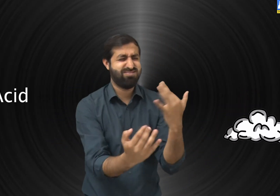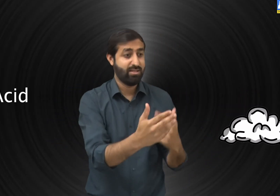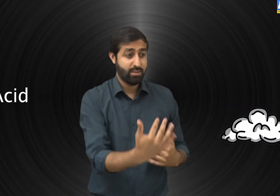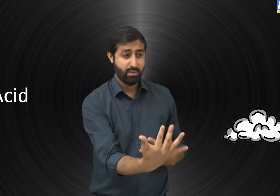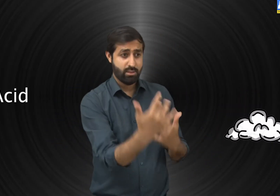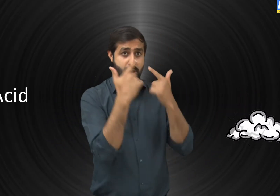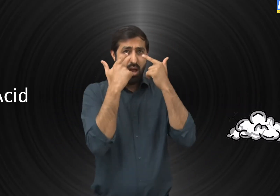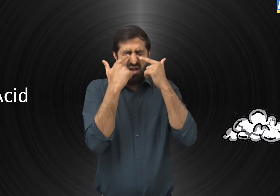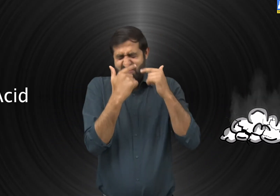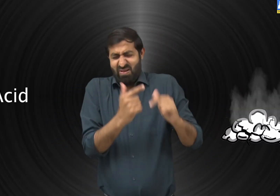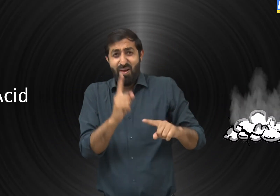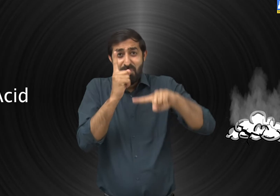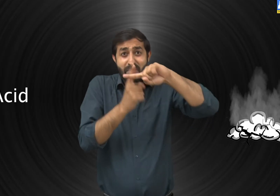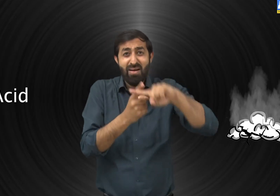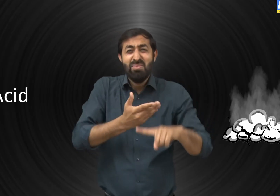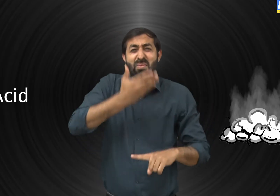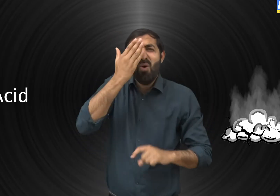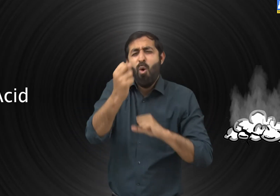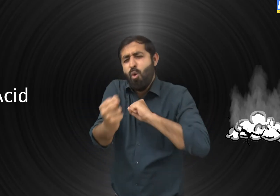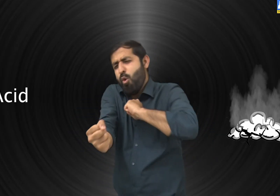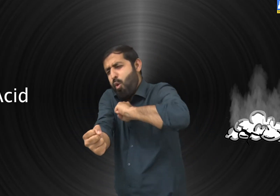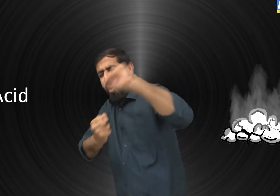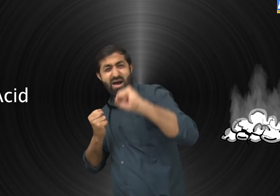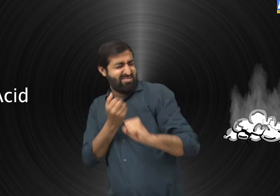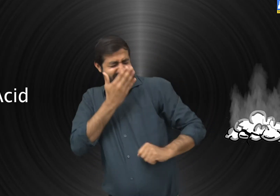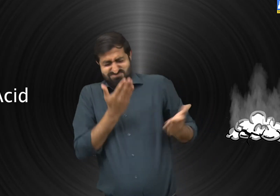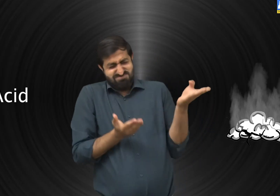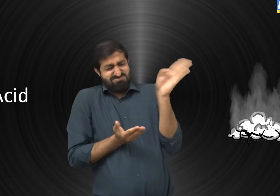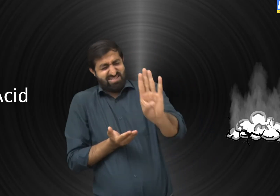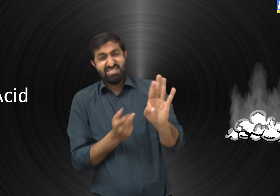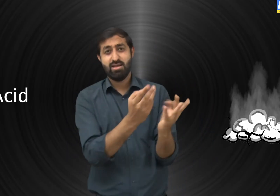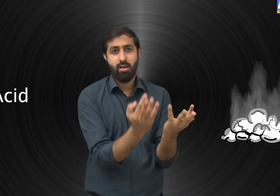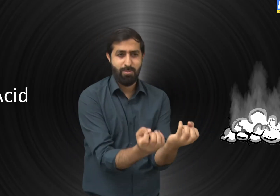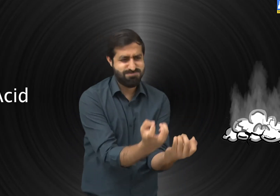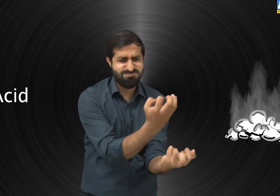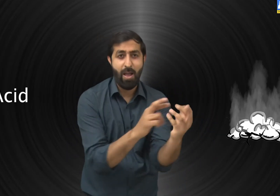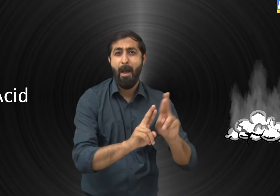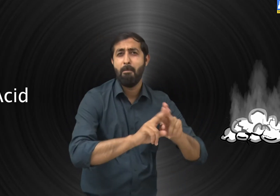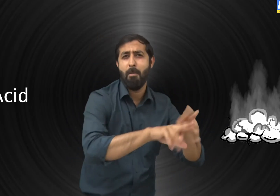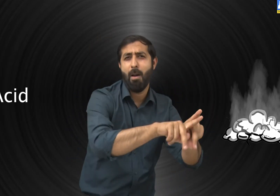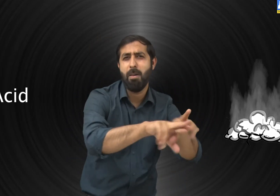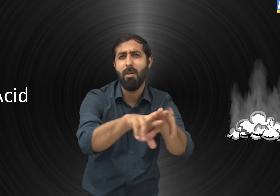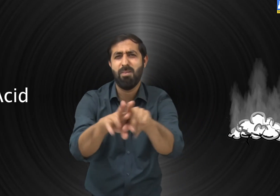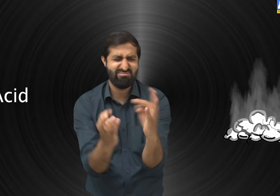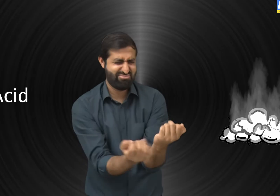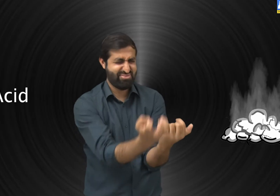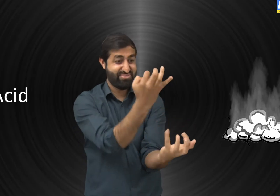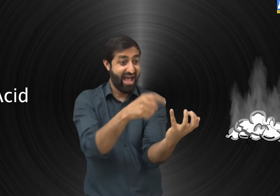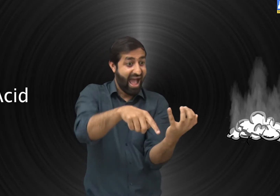When we pour acid on a surface, it causes eye burning and it has a very strong smell. It is diluted in water